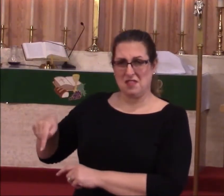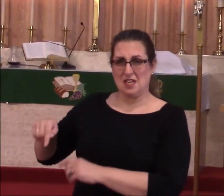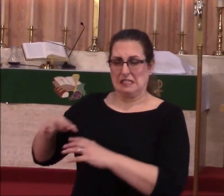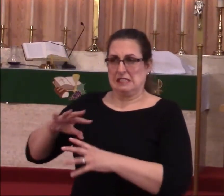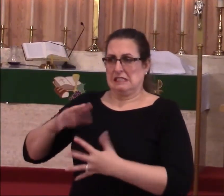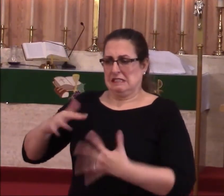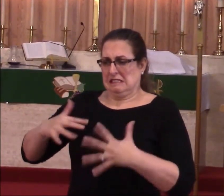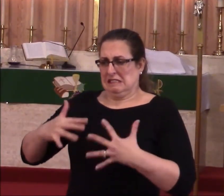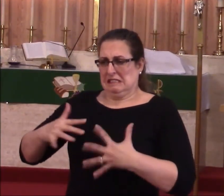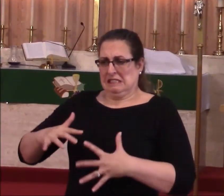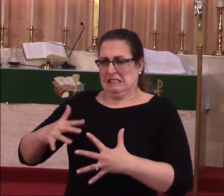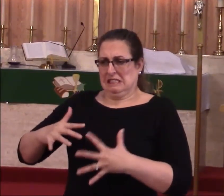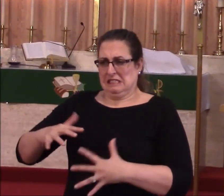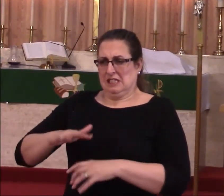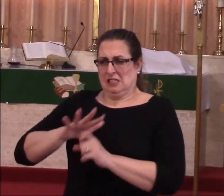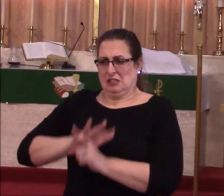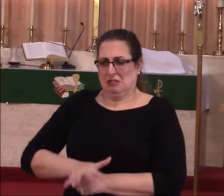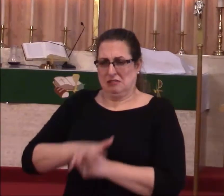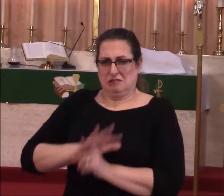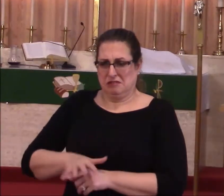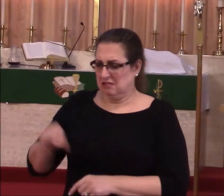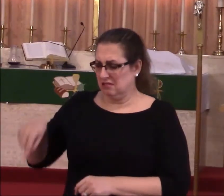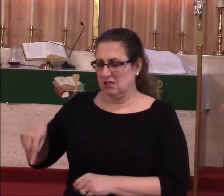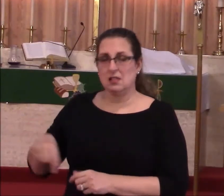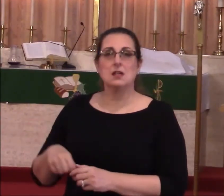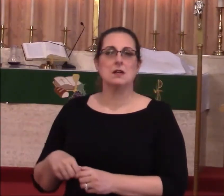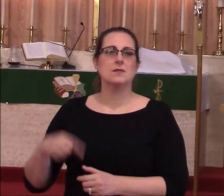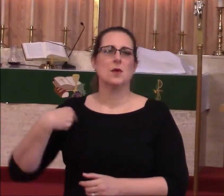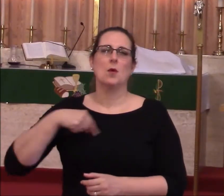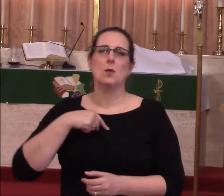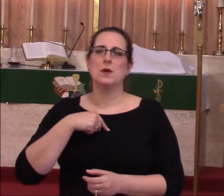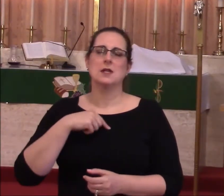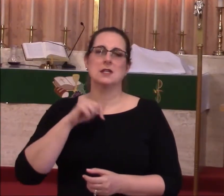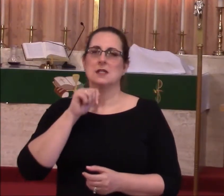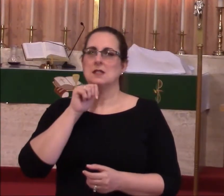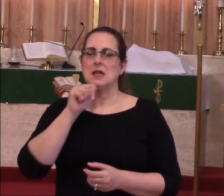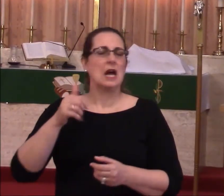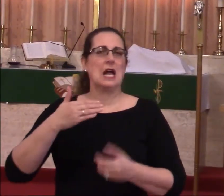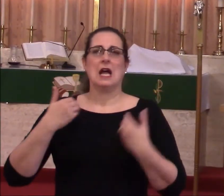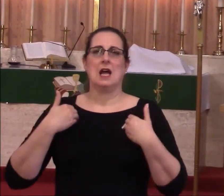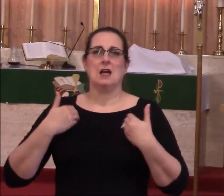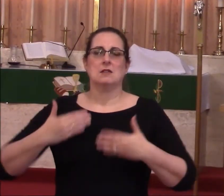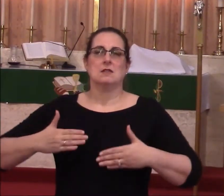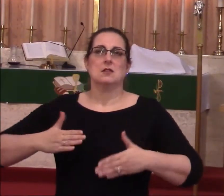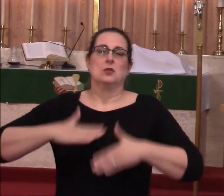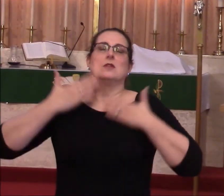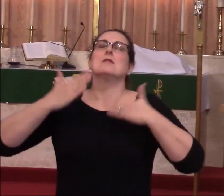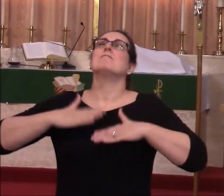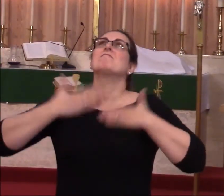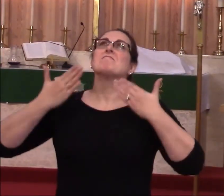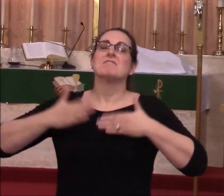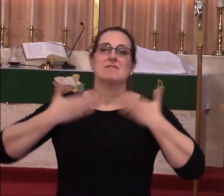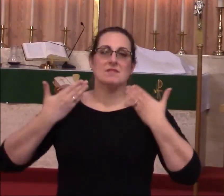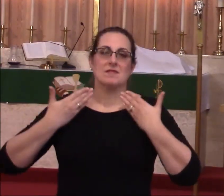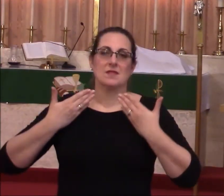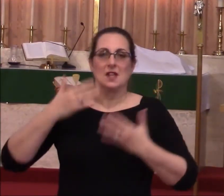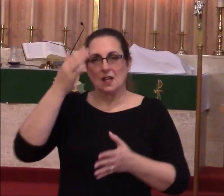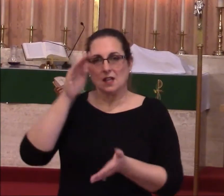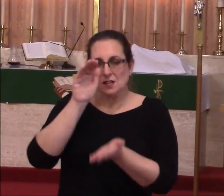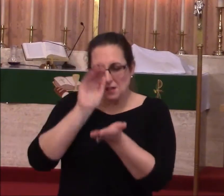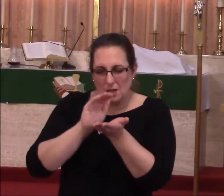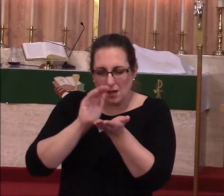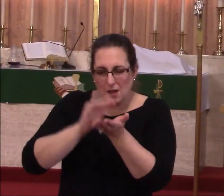their stress. You feel their worry. We're low on joy. Low on faith.